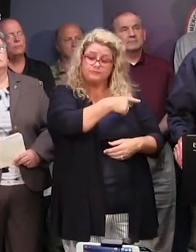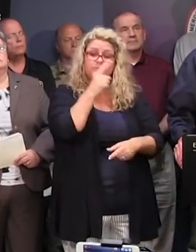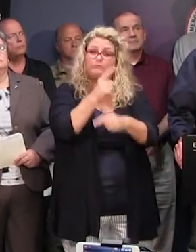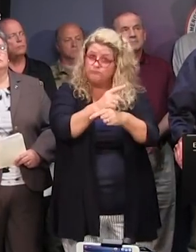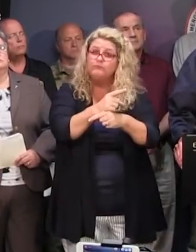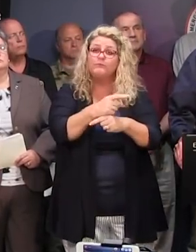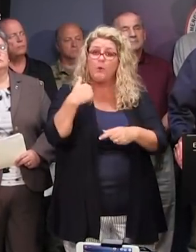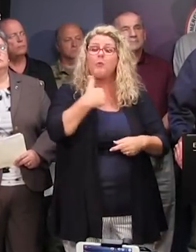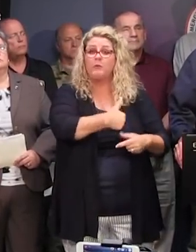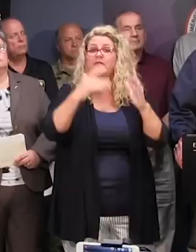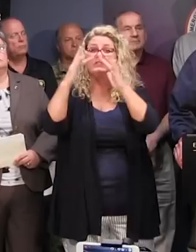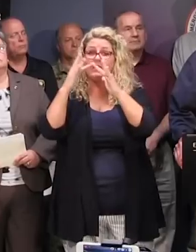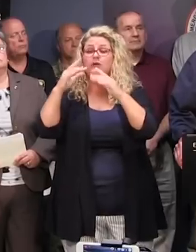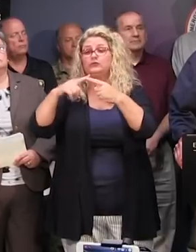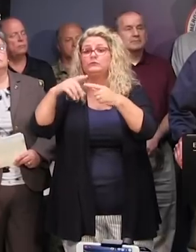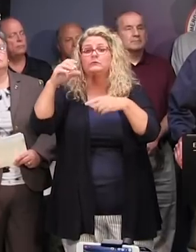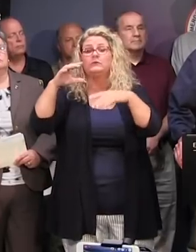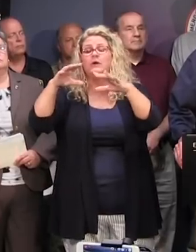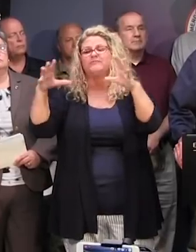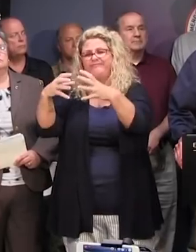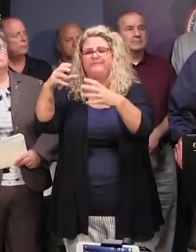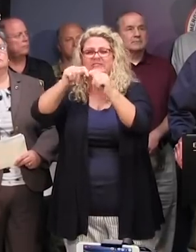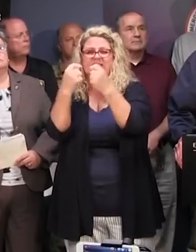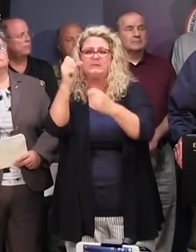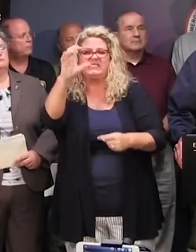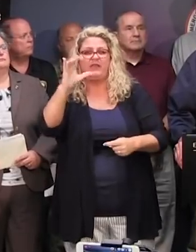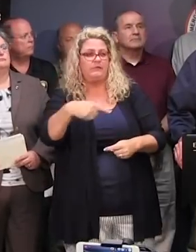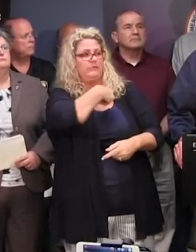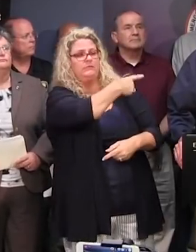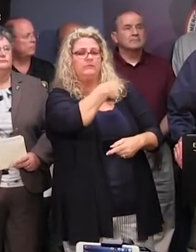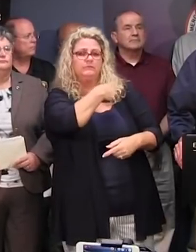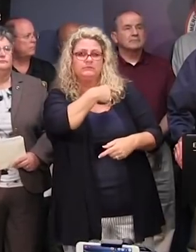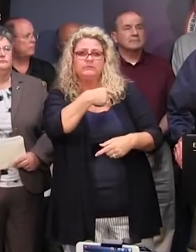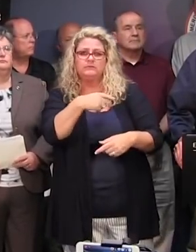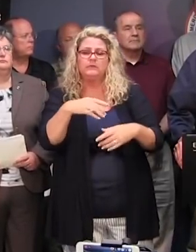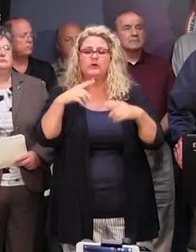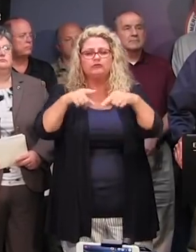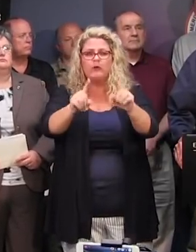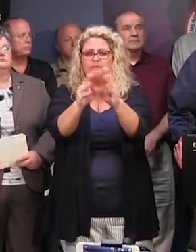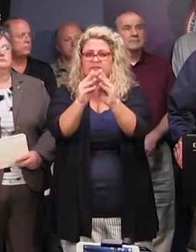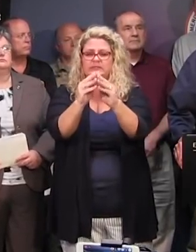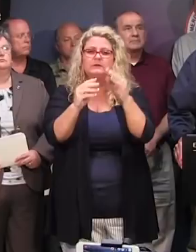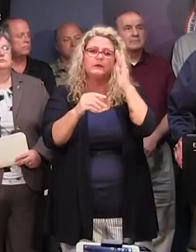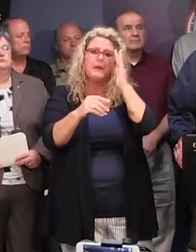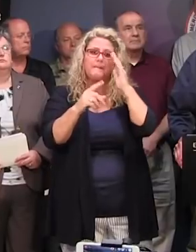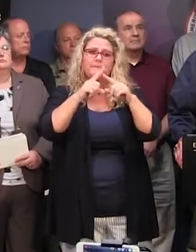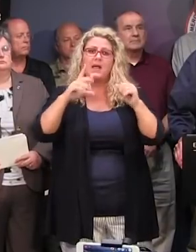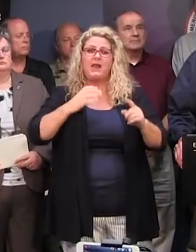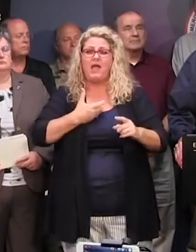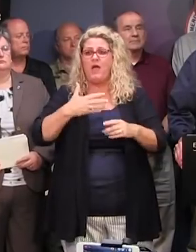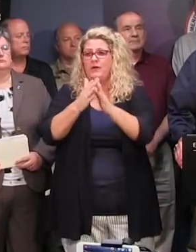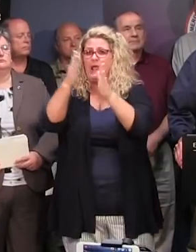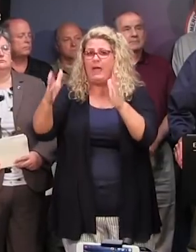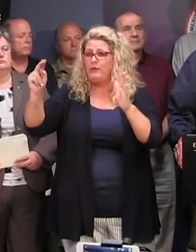touch with not only Team South Carolina, which you've seen represented here in these briefings, but also our neighbors in